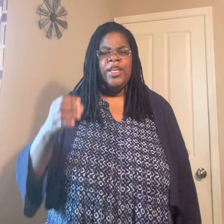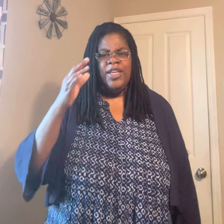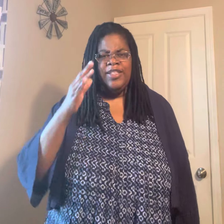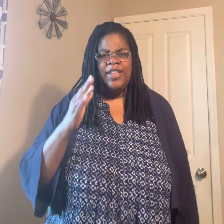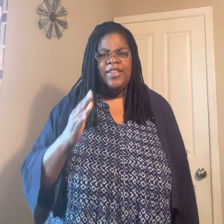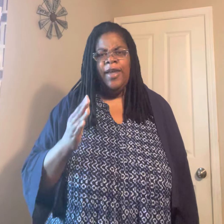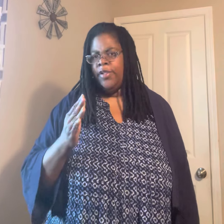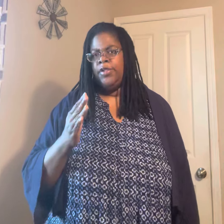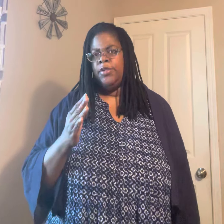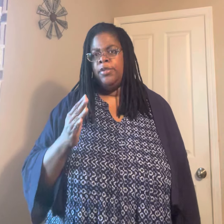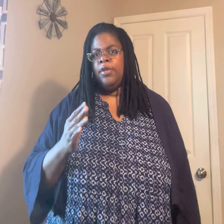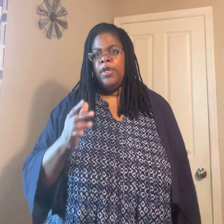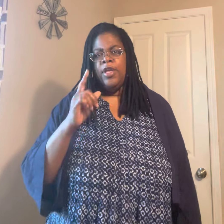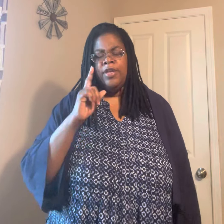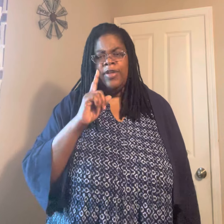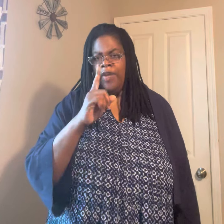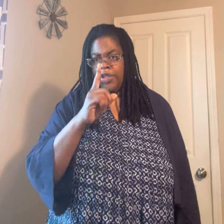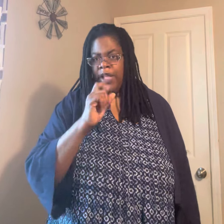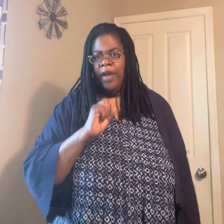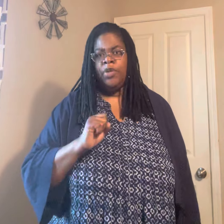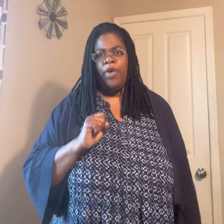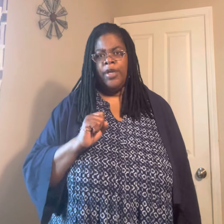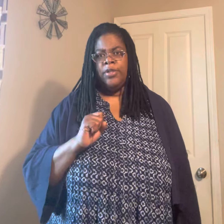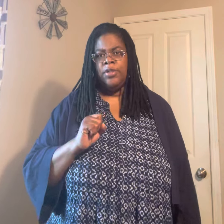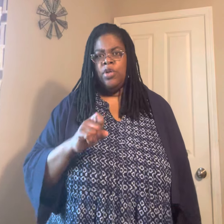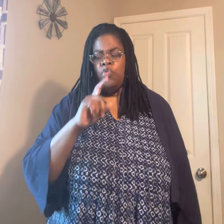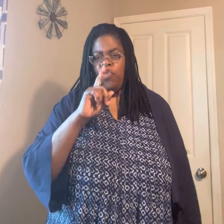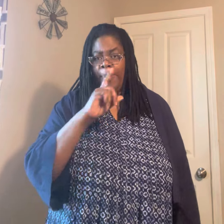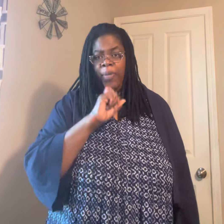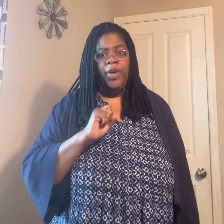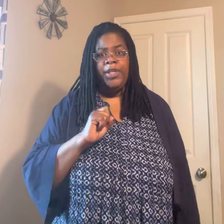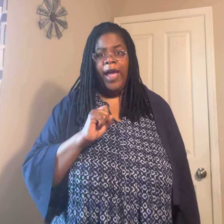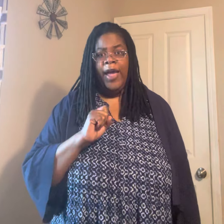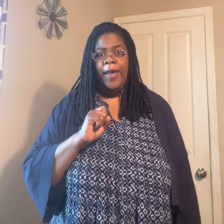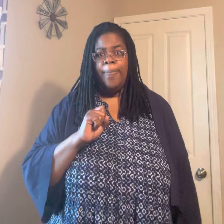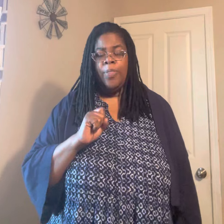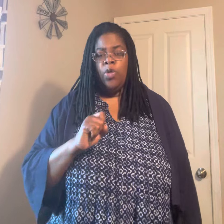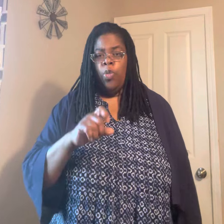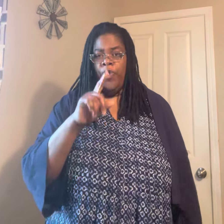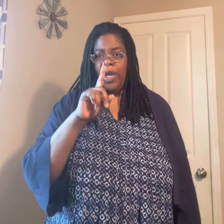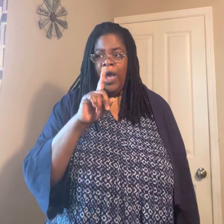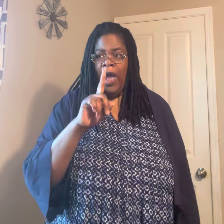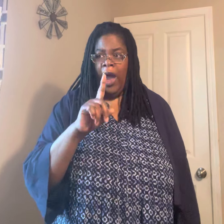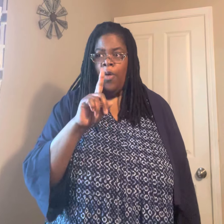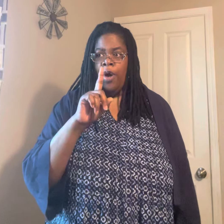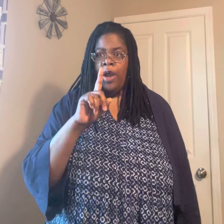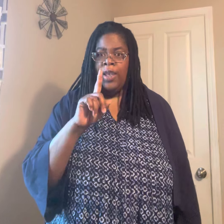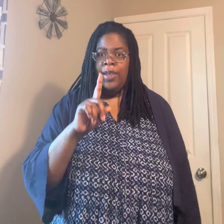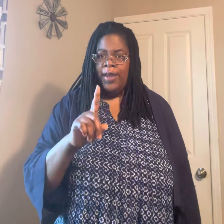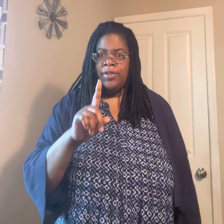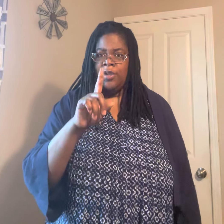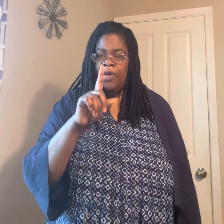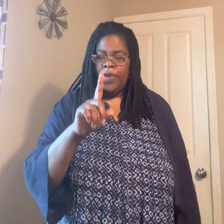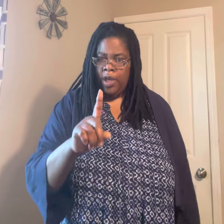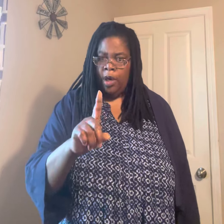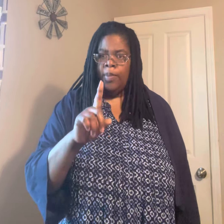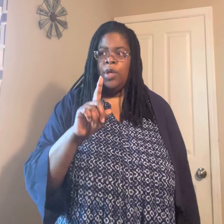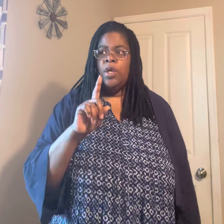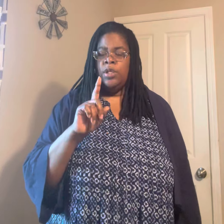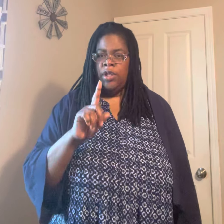he said, yes. He gave his life to Christ right before he died within an hour or less of him giving